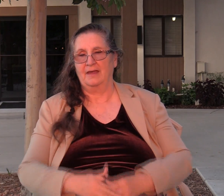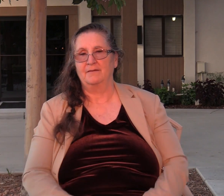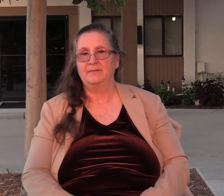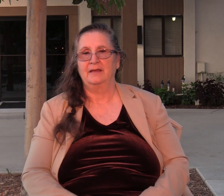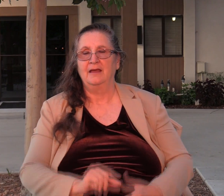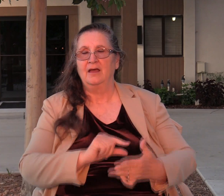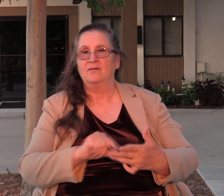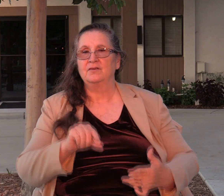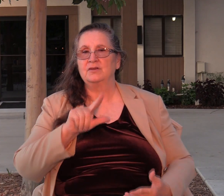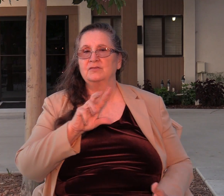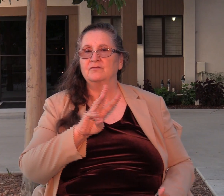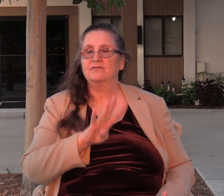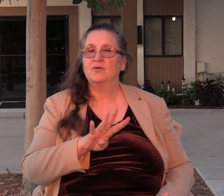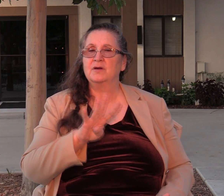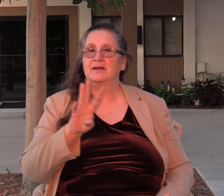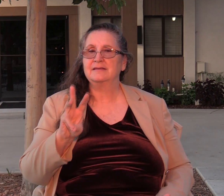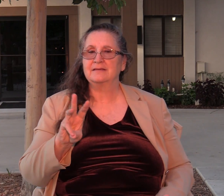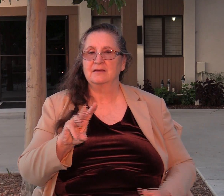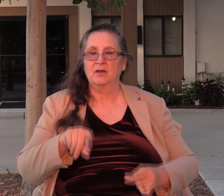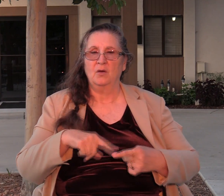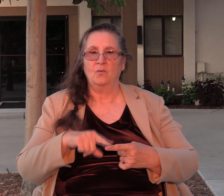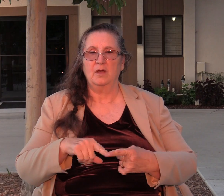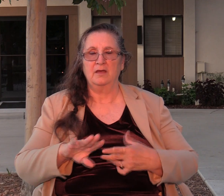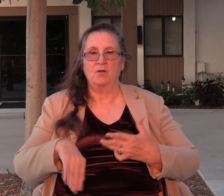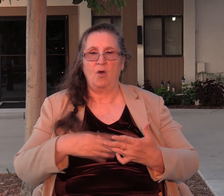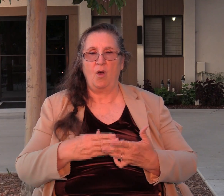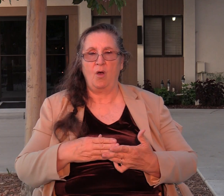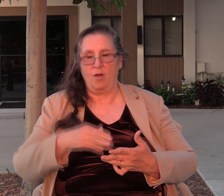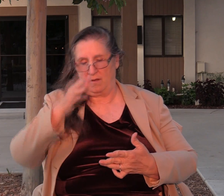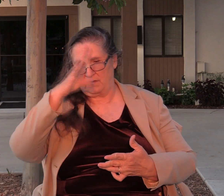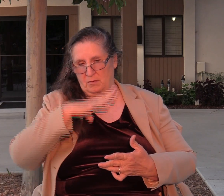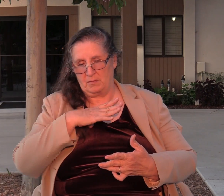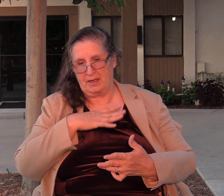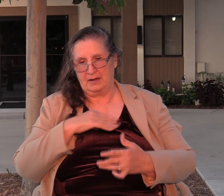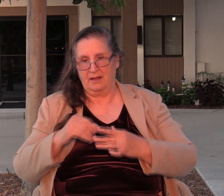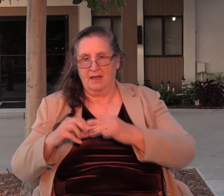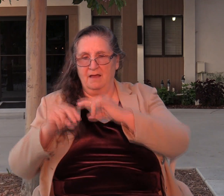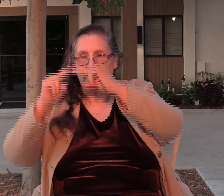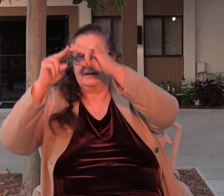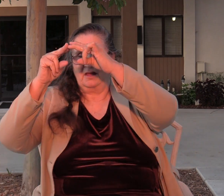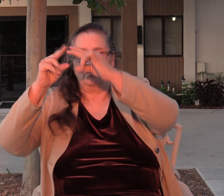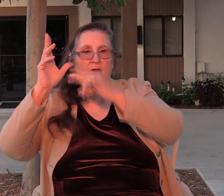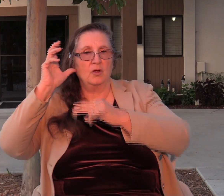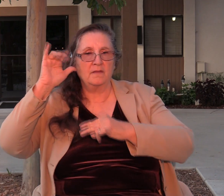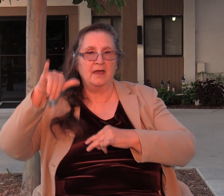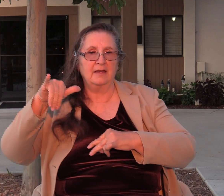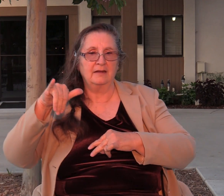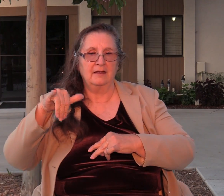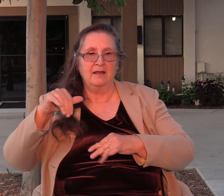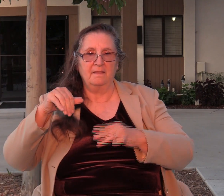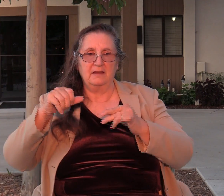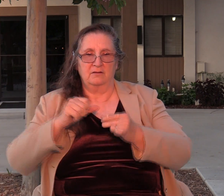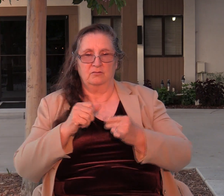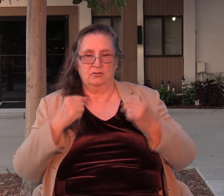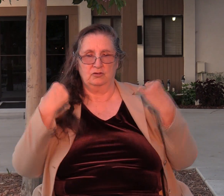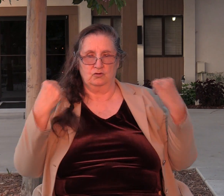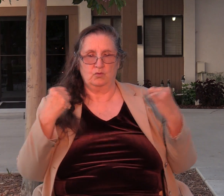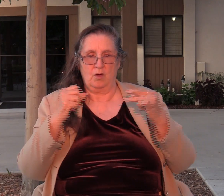46. When all the men of the tower of Shechem had heard that, they entered the stronghold of the temple of the god of